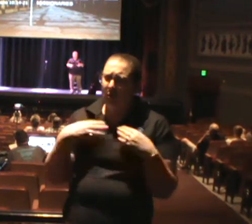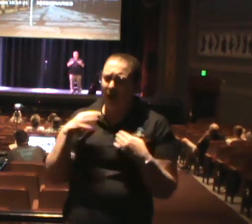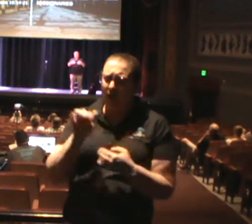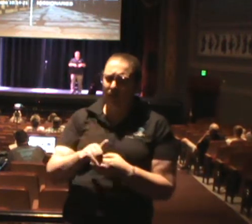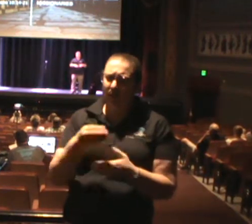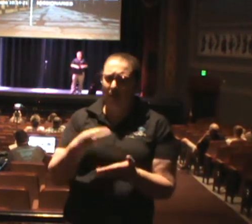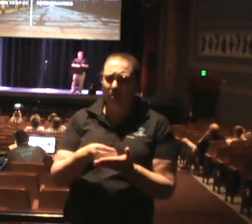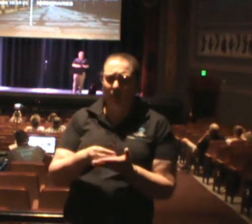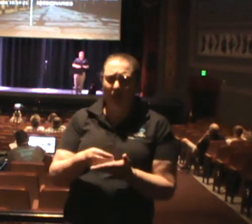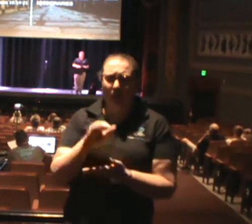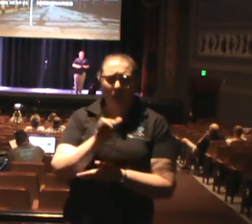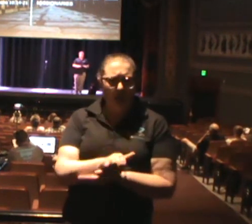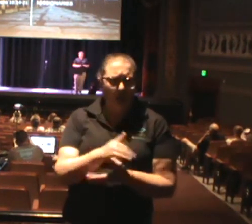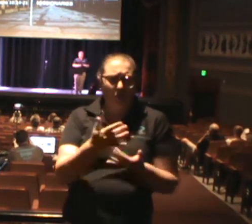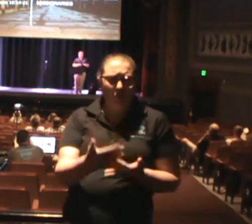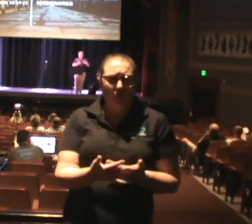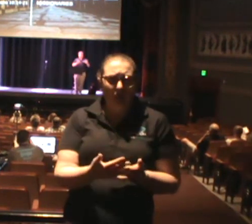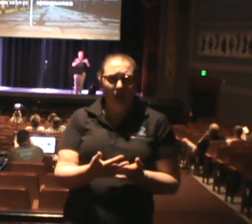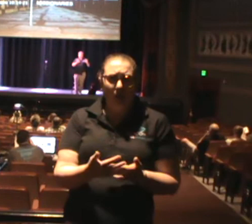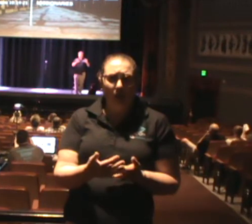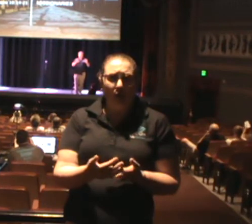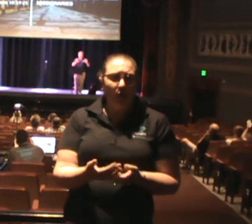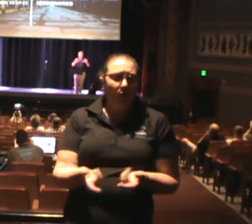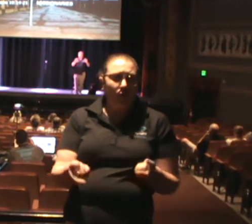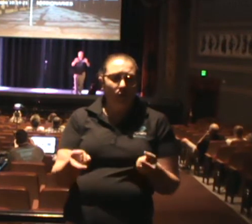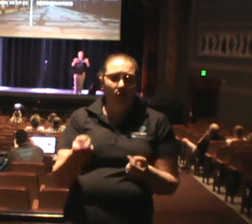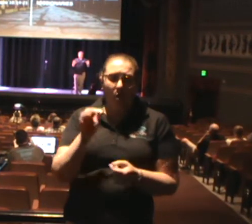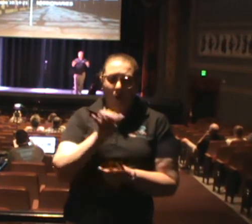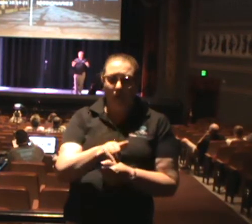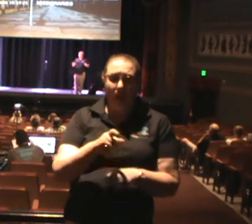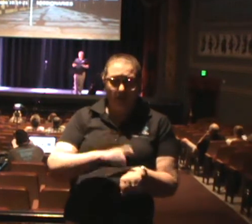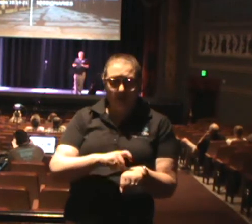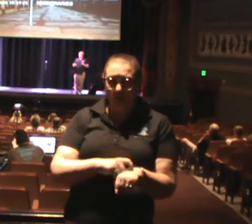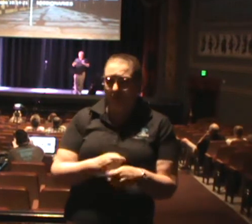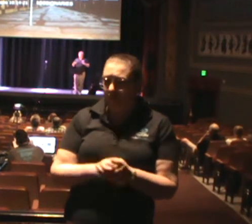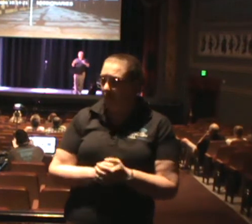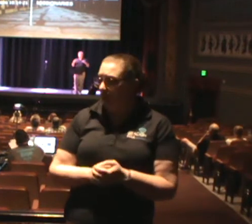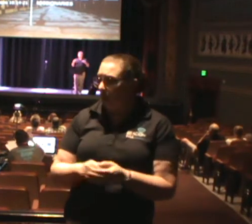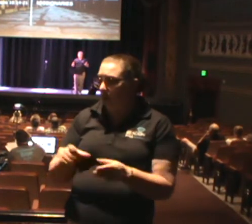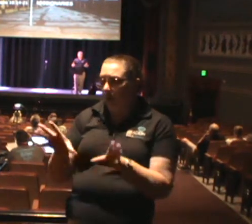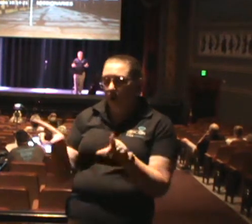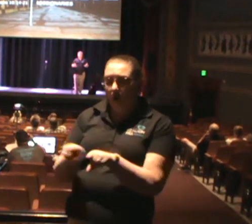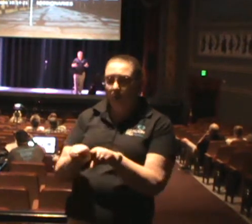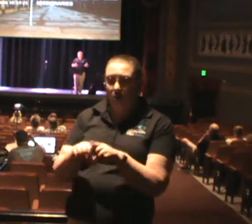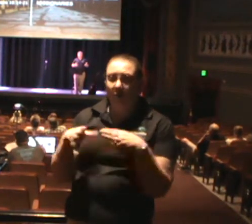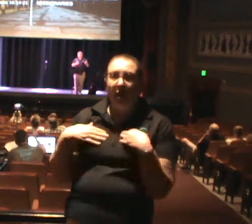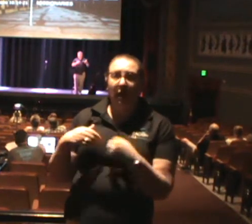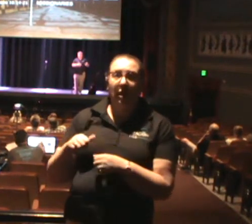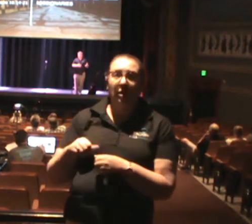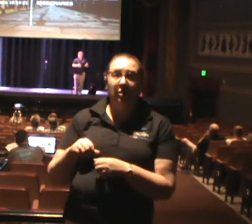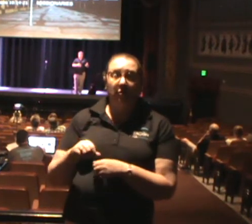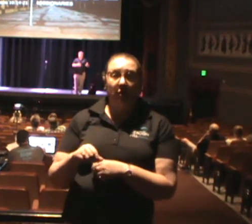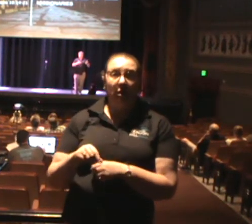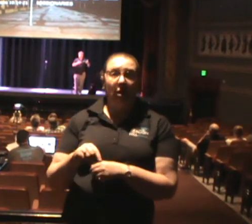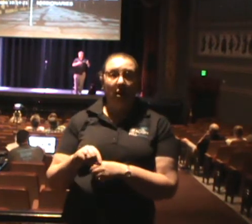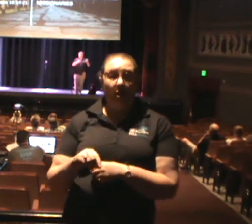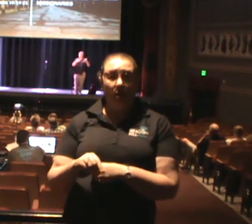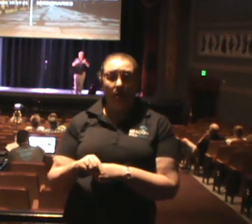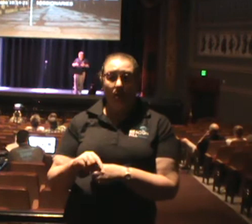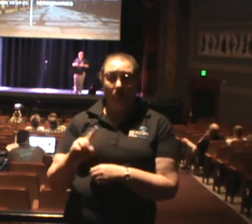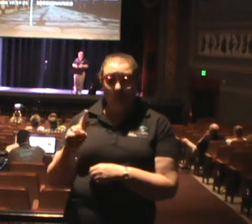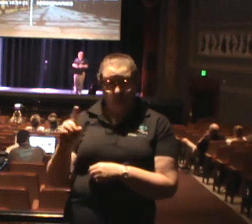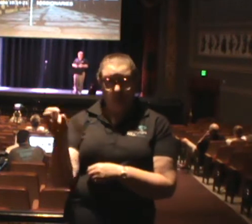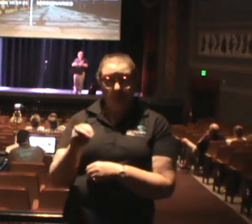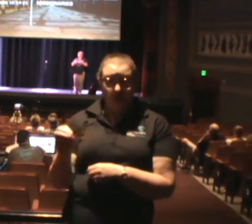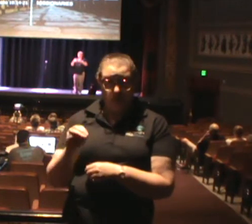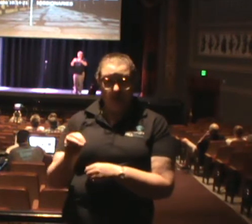1% out of every dollar that comes in that we set aside for a missionary. And so I've been thankful that we've actually been